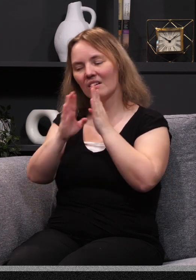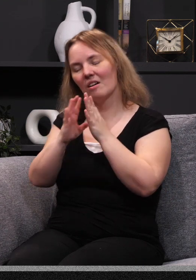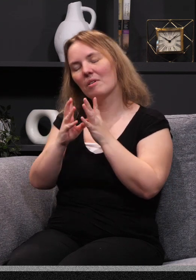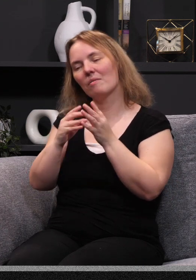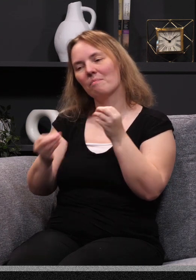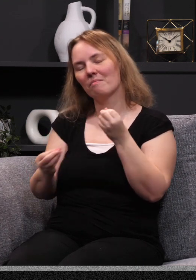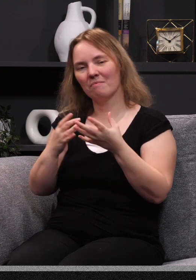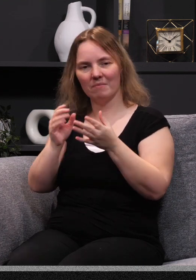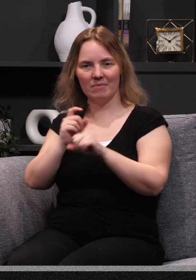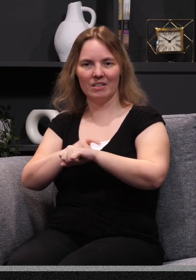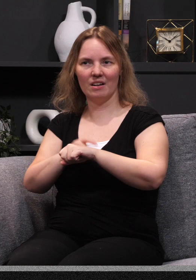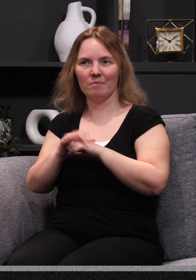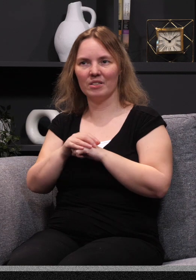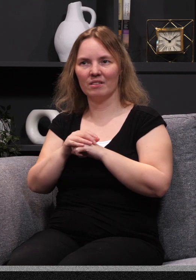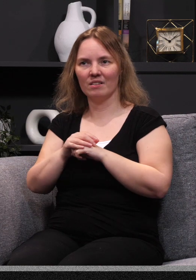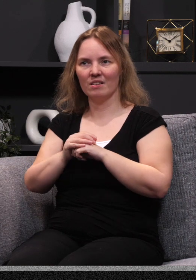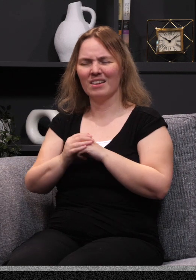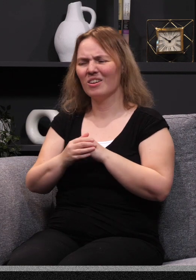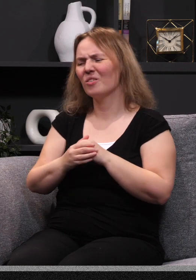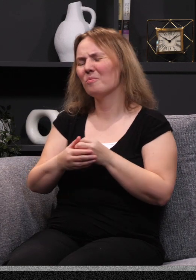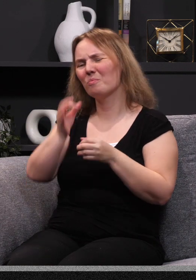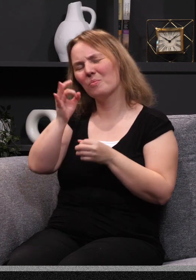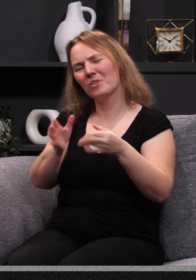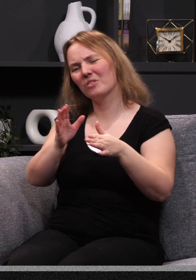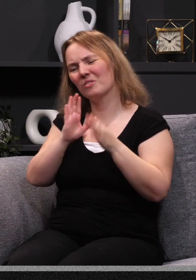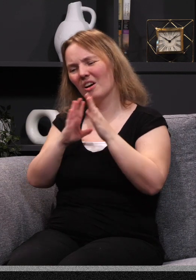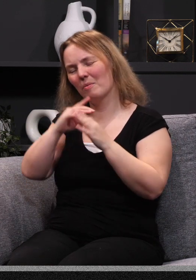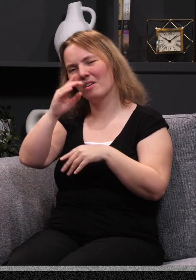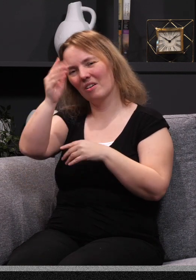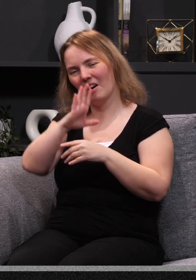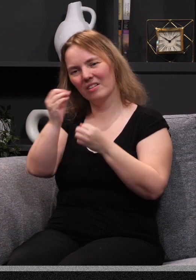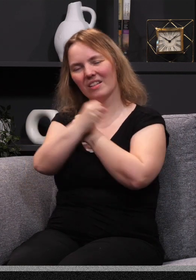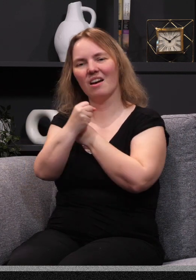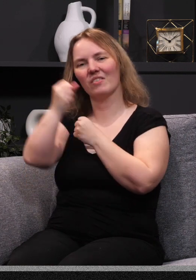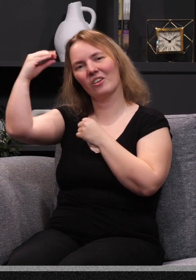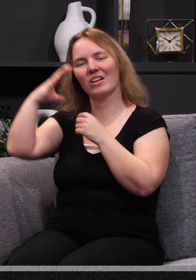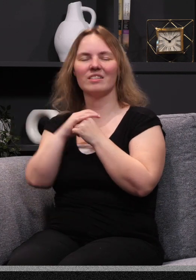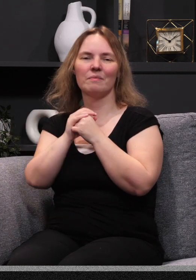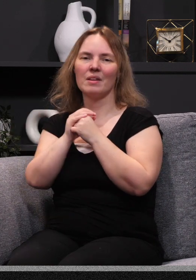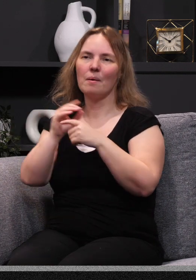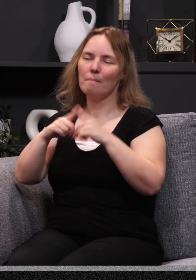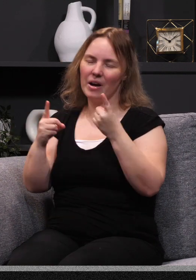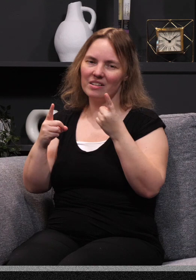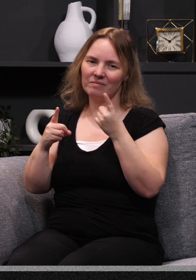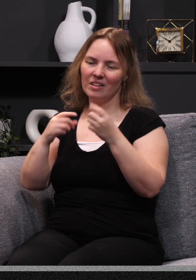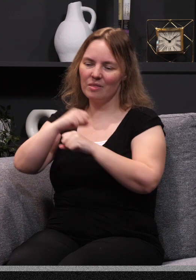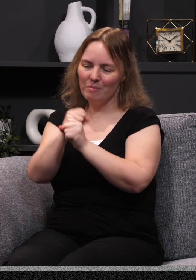they talk about quite often, too. These preachers who talk about, you know, God's love and God's grace. And of course, they say we understand that. But, you know, they're